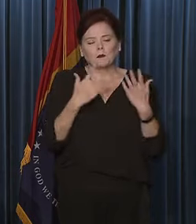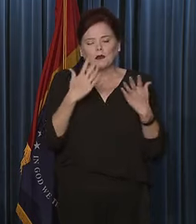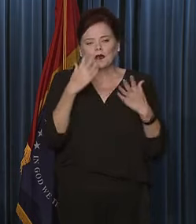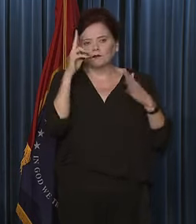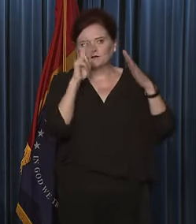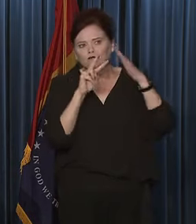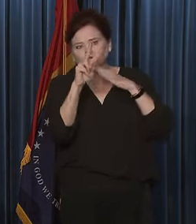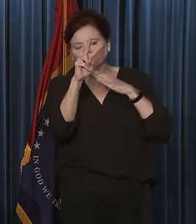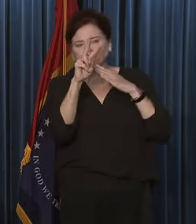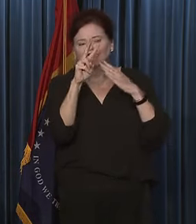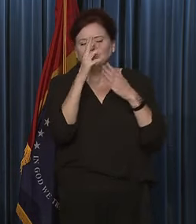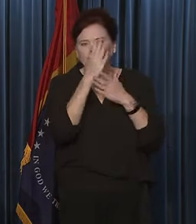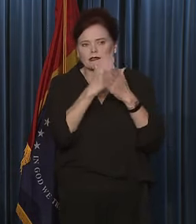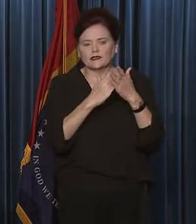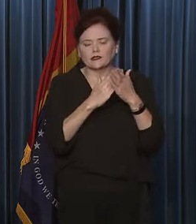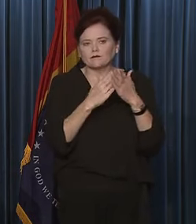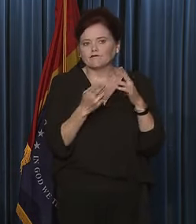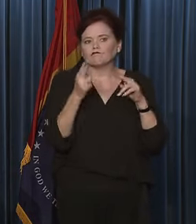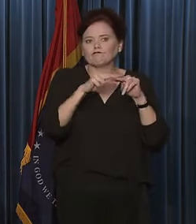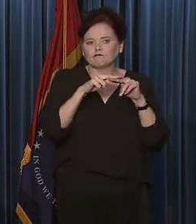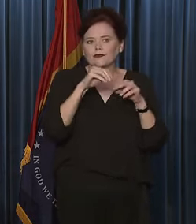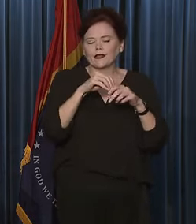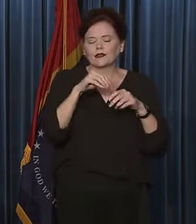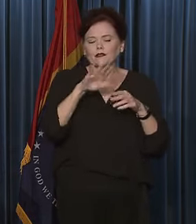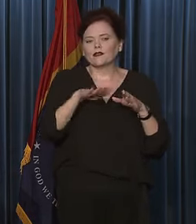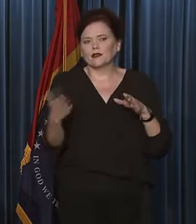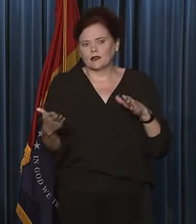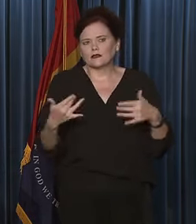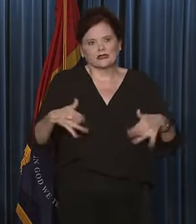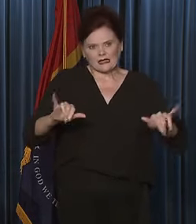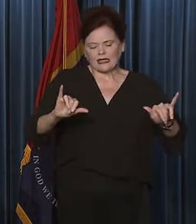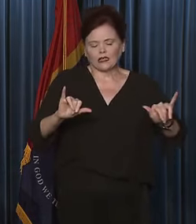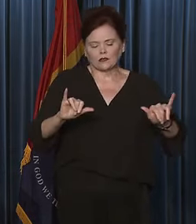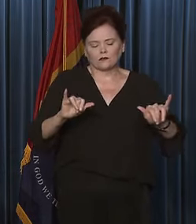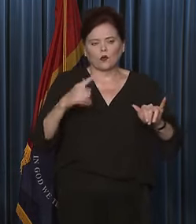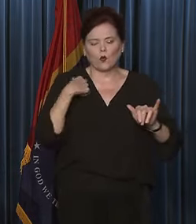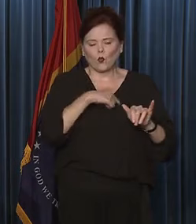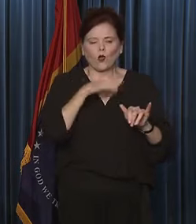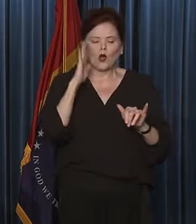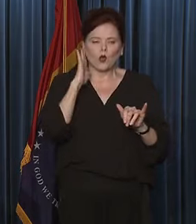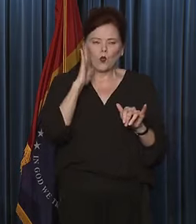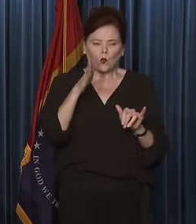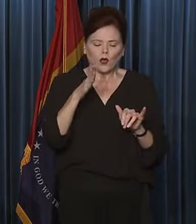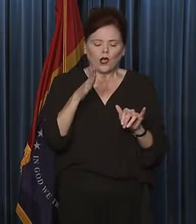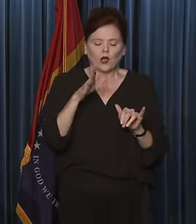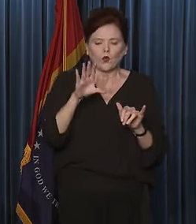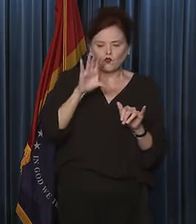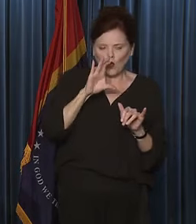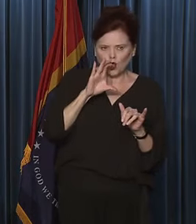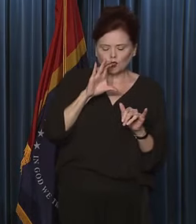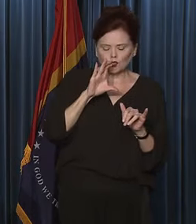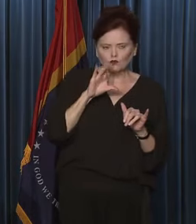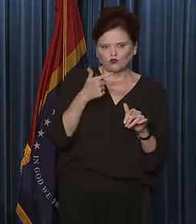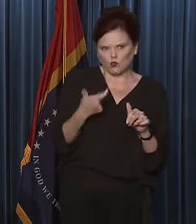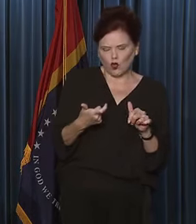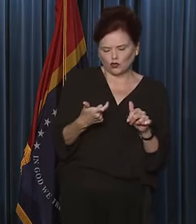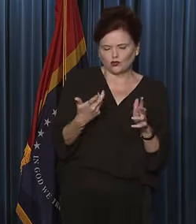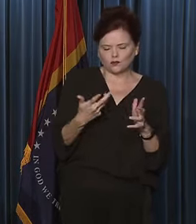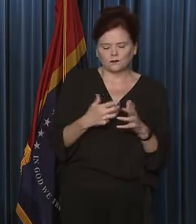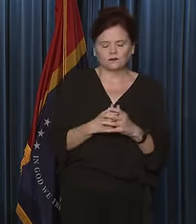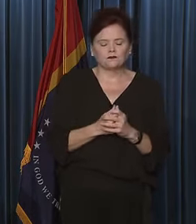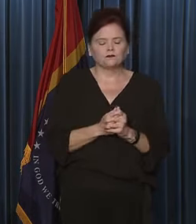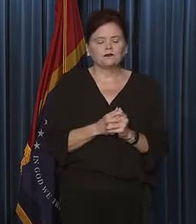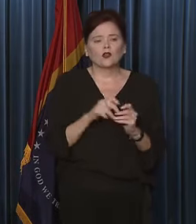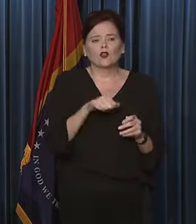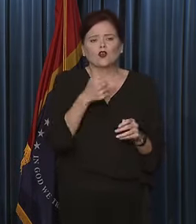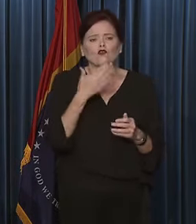some significant increases in our deaths still. We're going to watch that. And some other